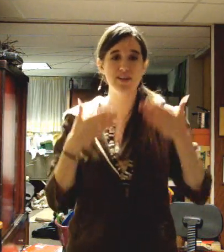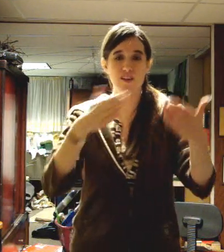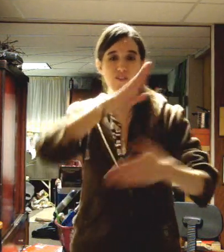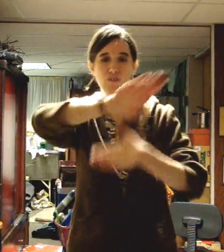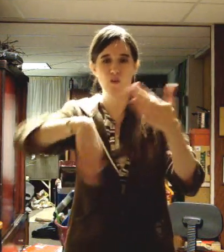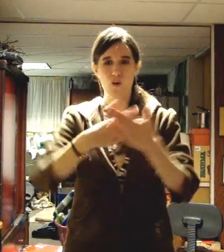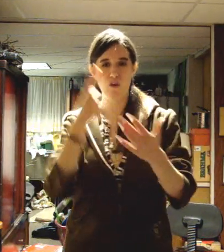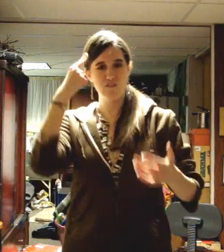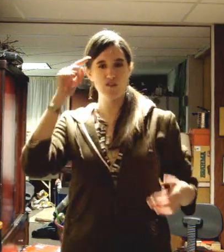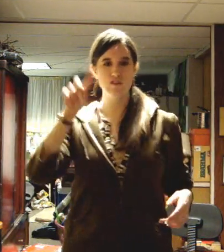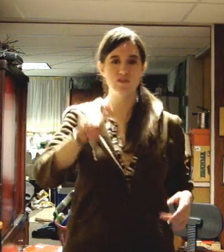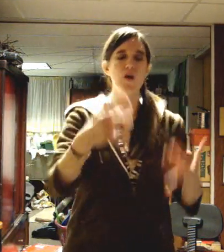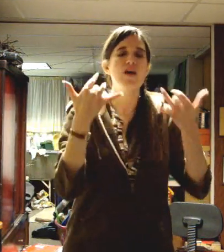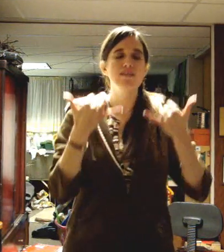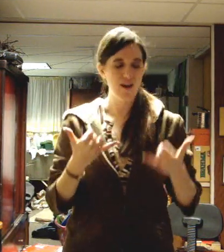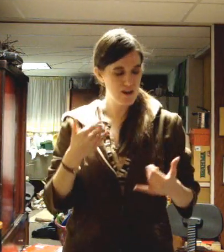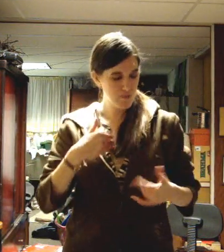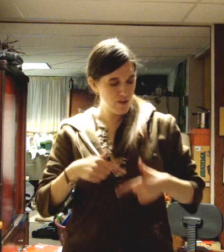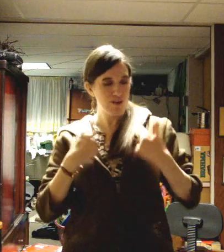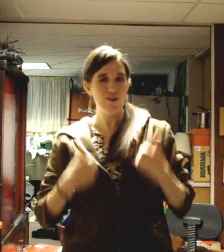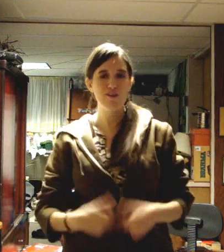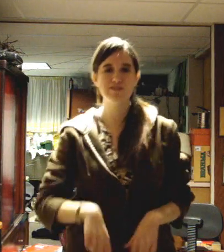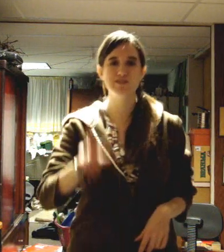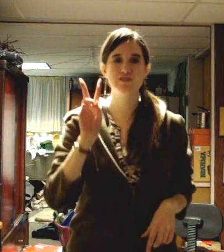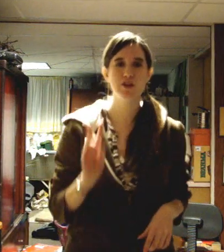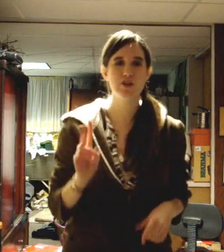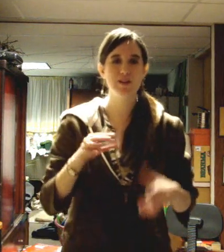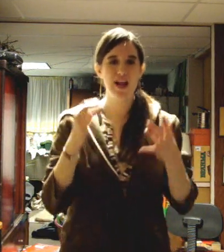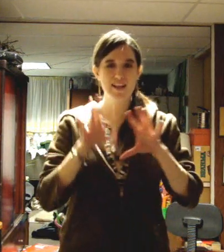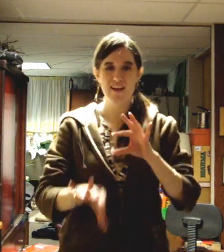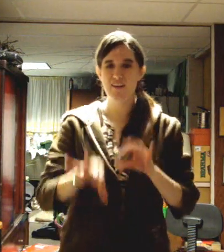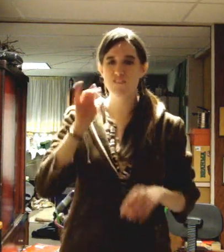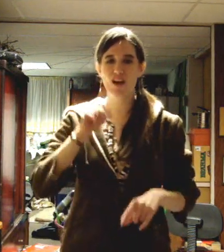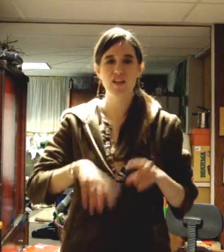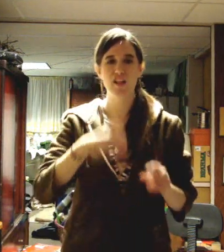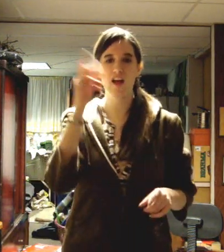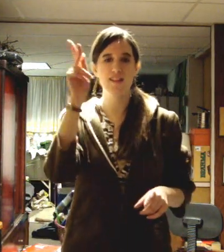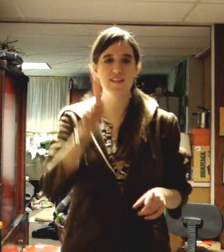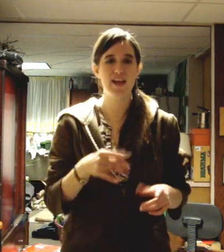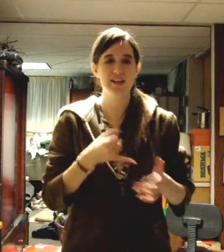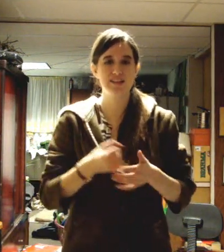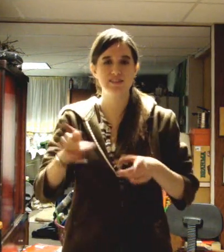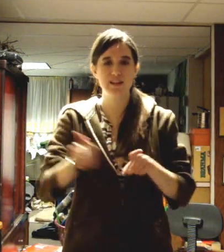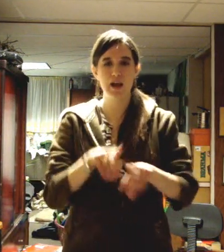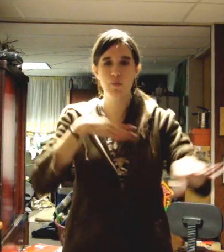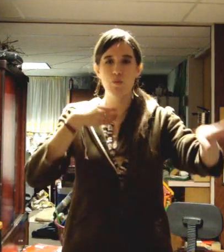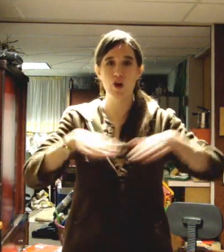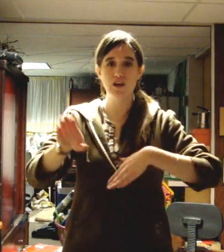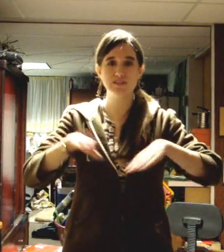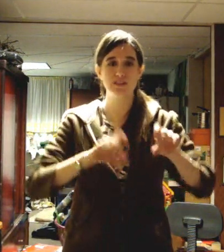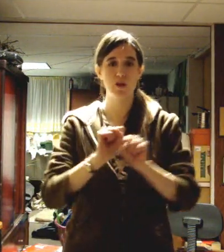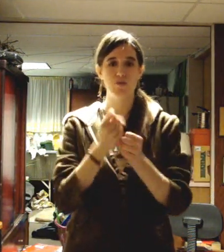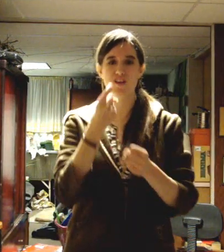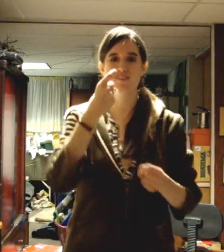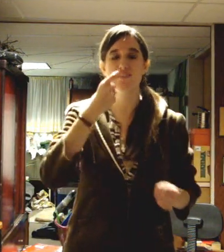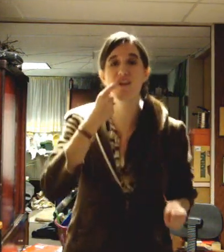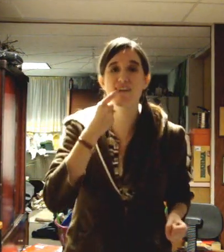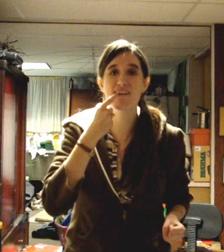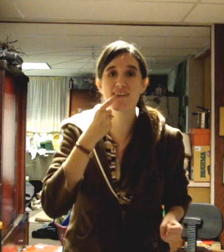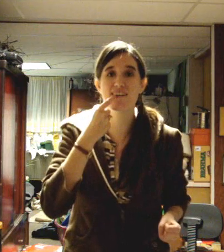feel like I'm for you Now my heart's in two And I can't find the other half It's like I'm walking